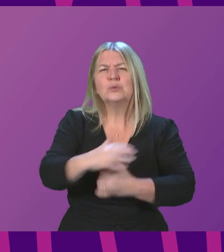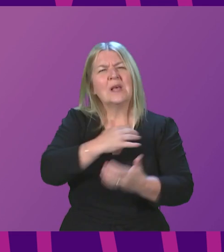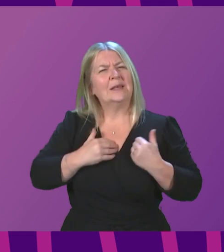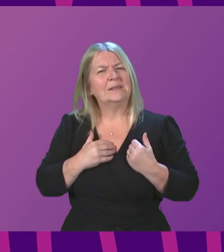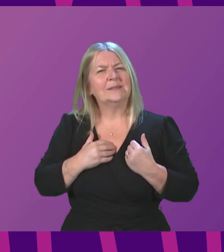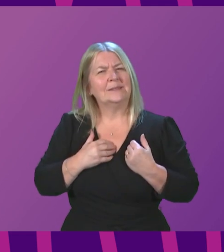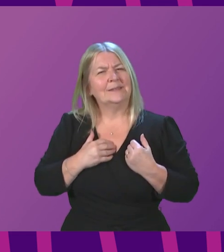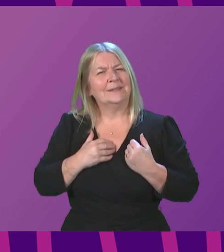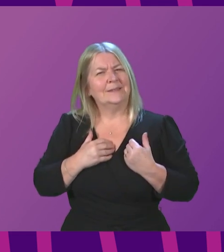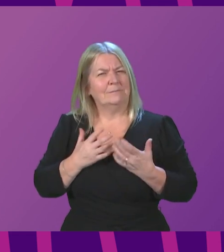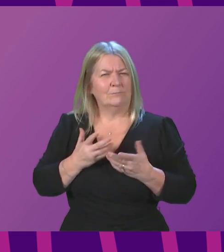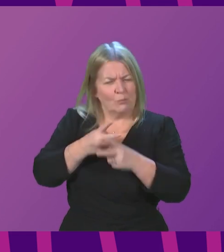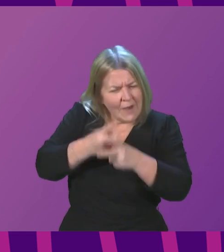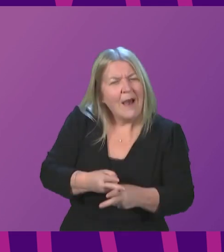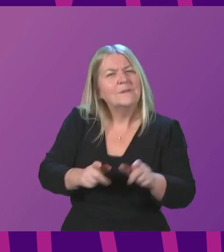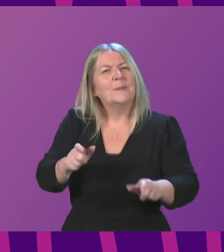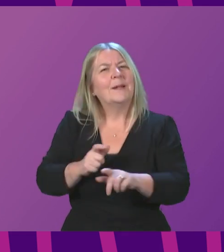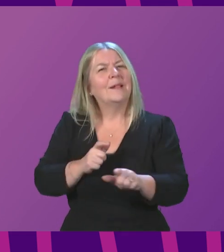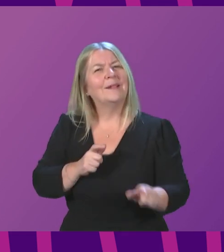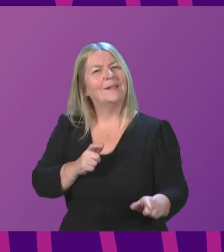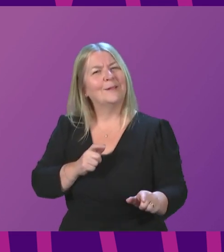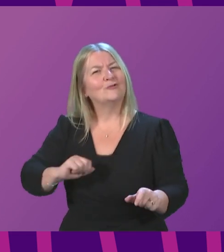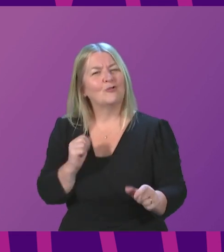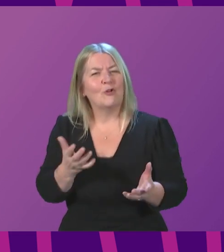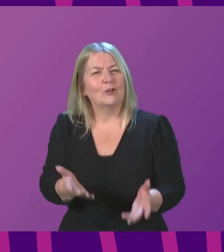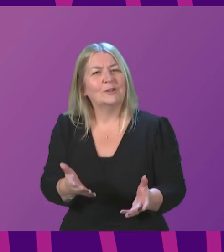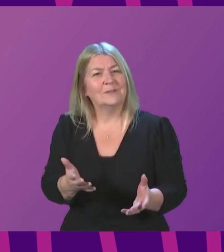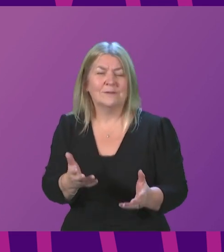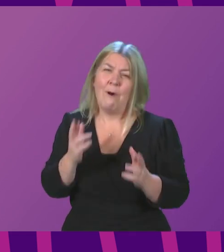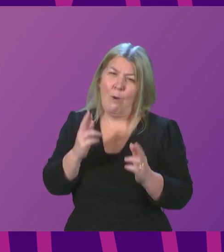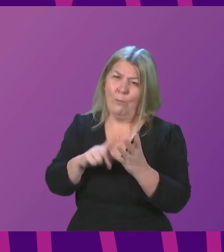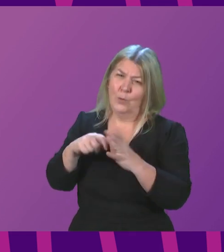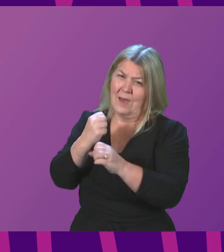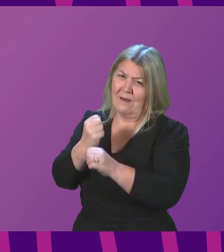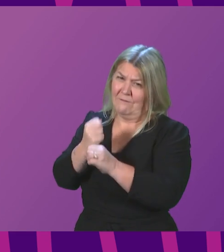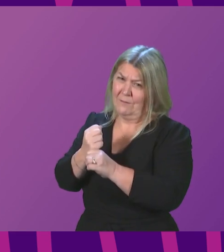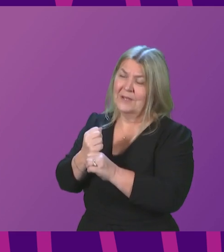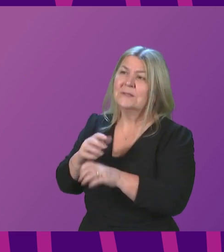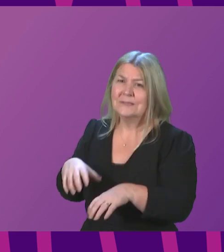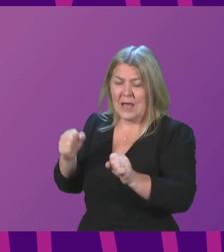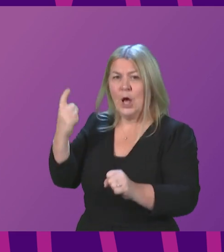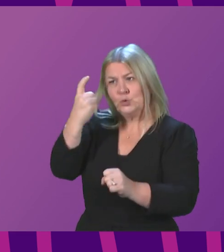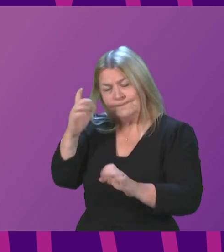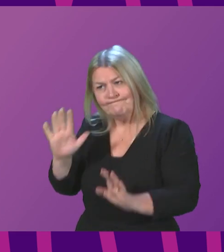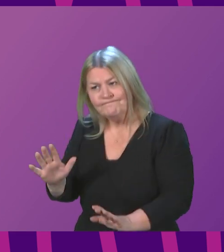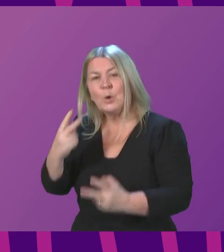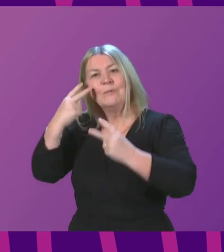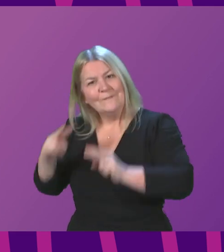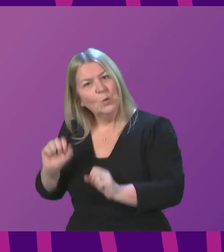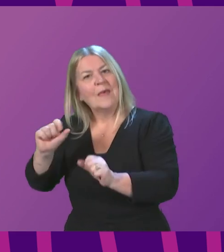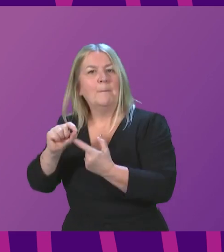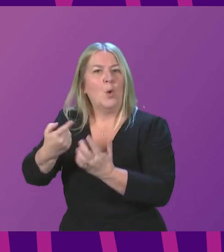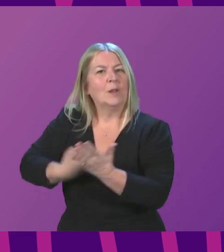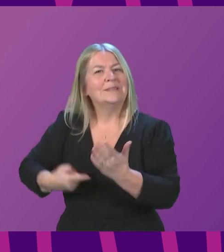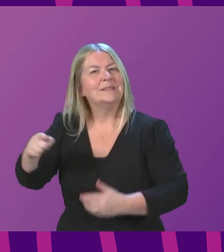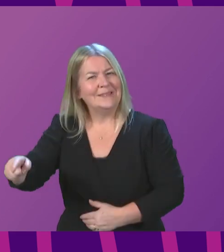year I can only hope that the UK government and the Home Office reflects on these matters and starts to treat asylum seekers with the dignity respect and